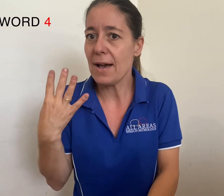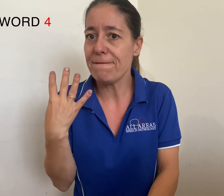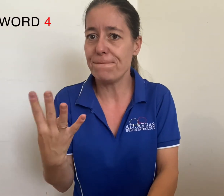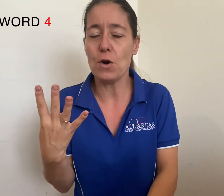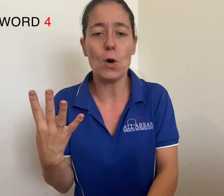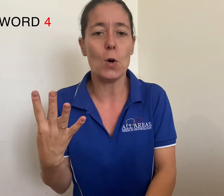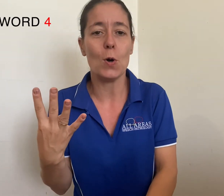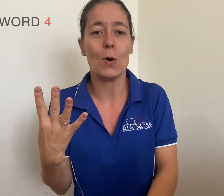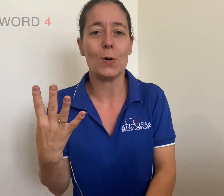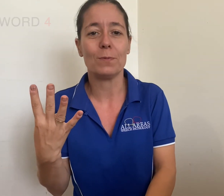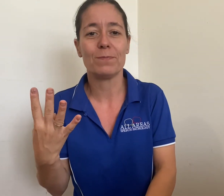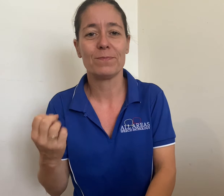four. Word